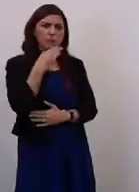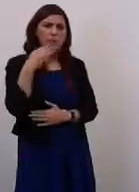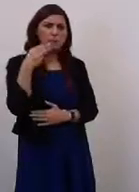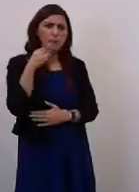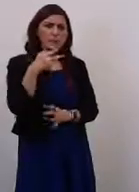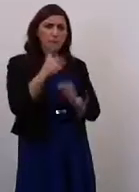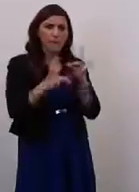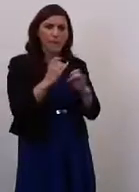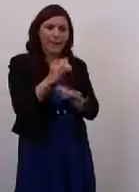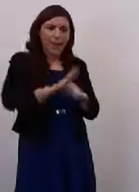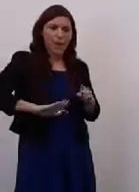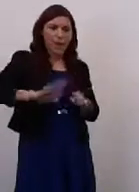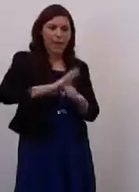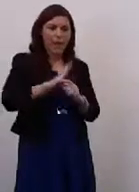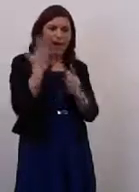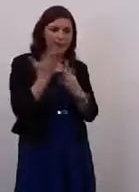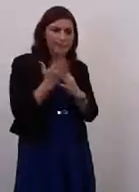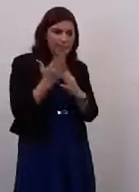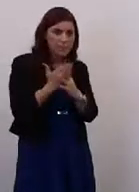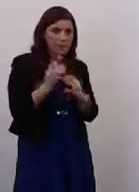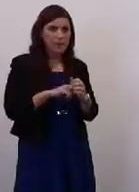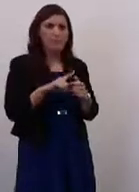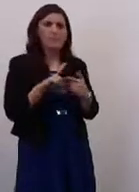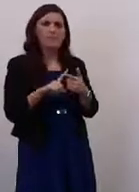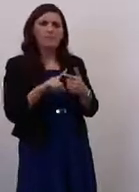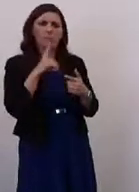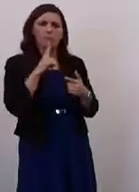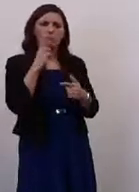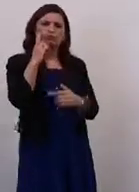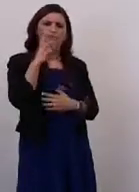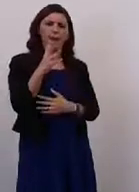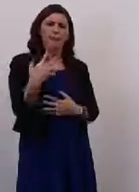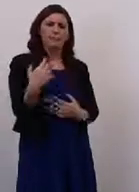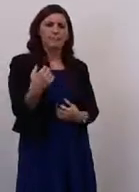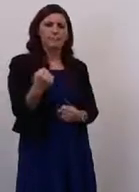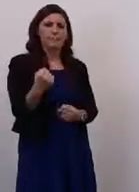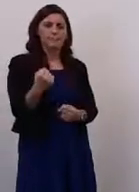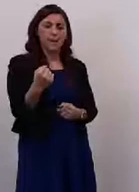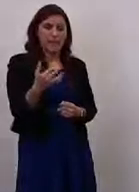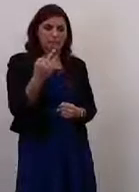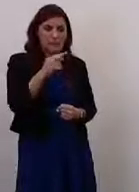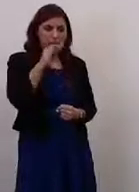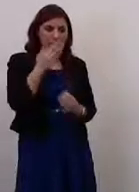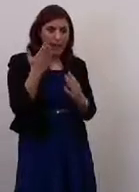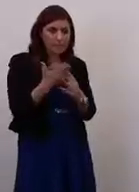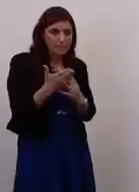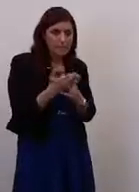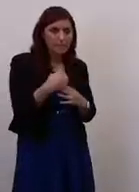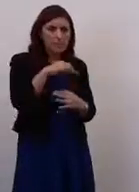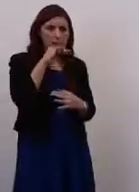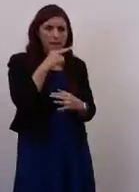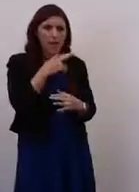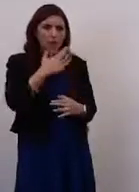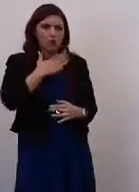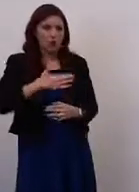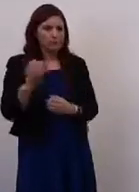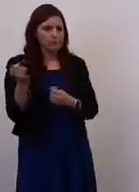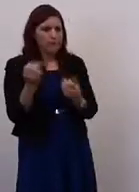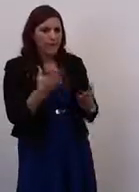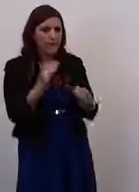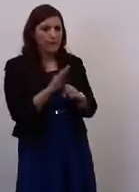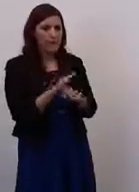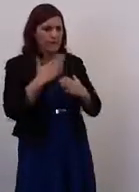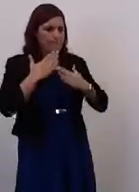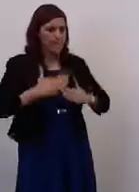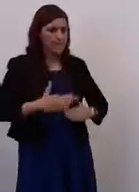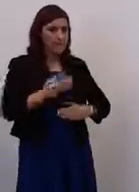making the county an accessible county, but we realised that being accessible means not just providing for people with